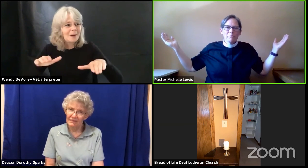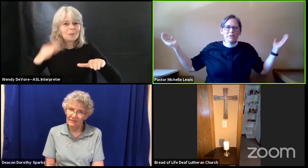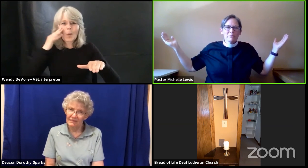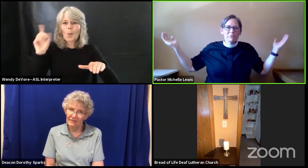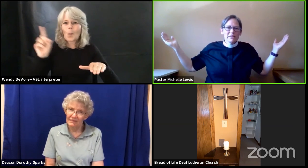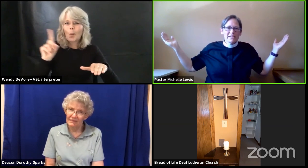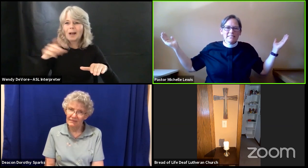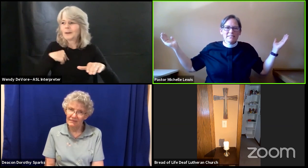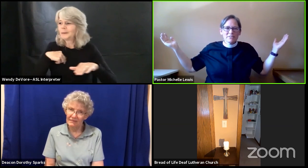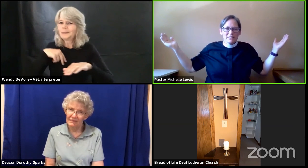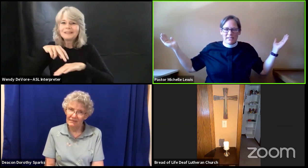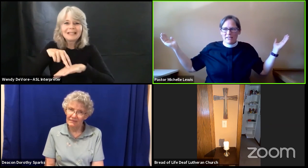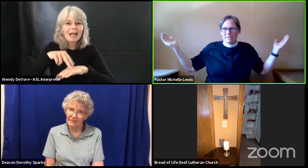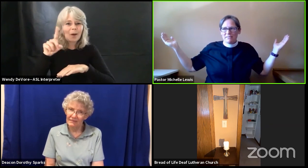place to stand.